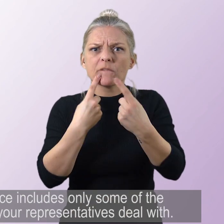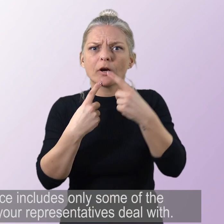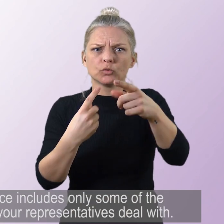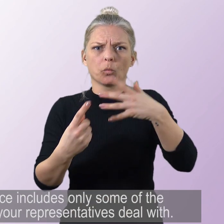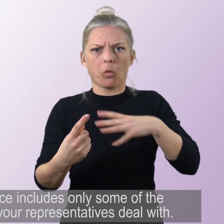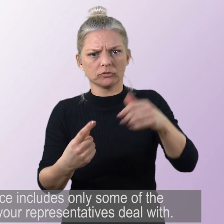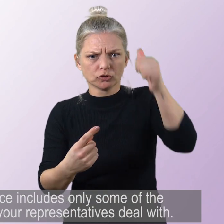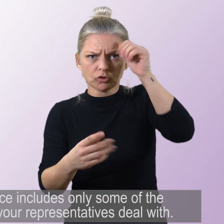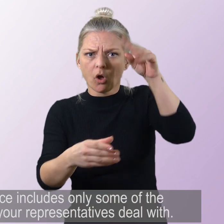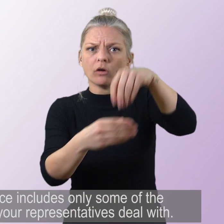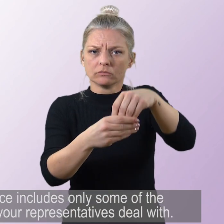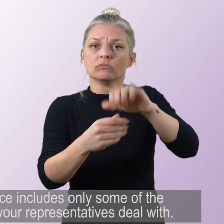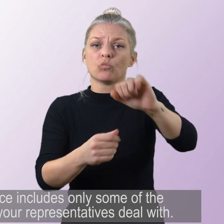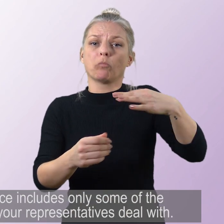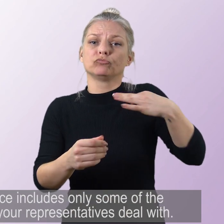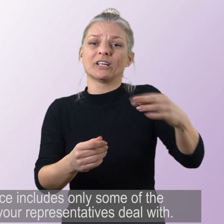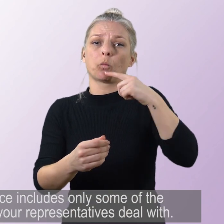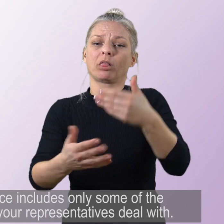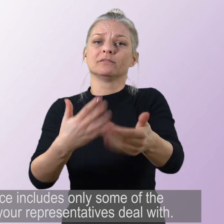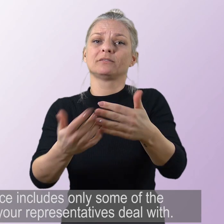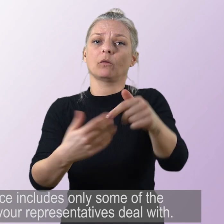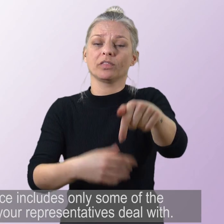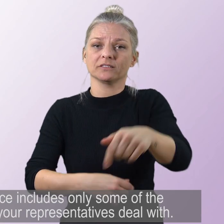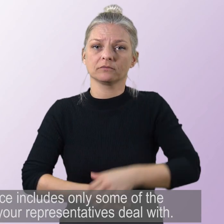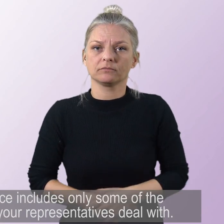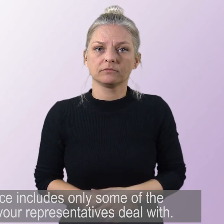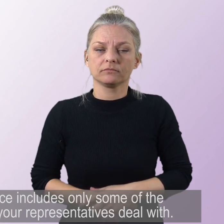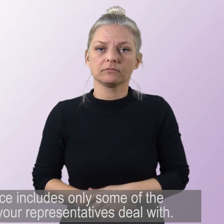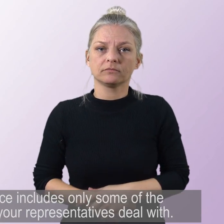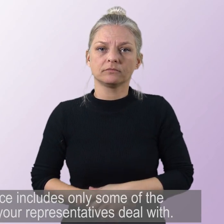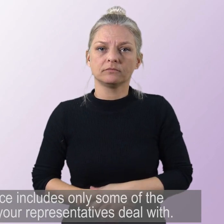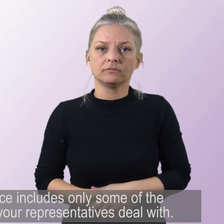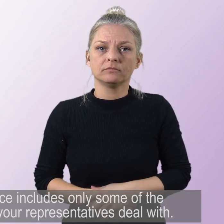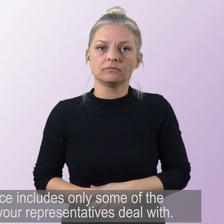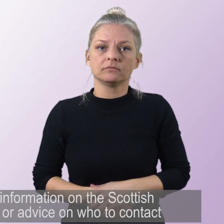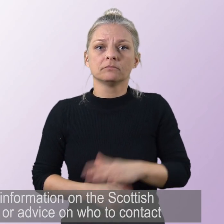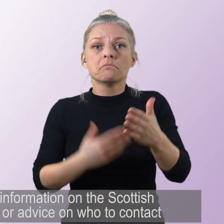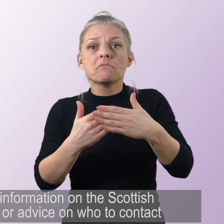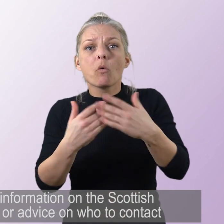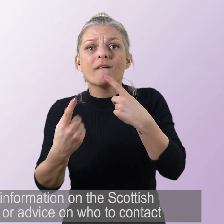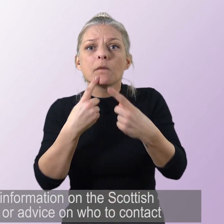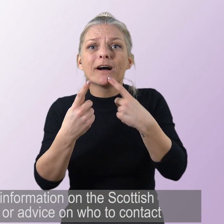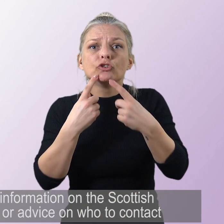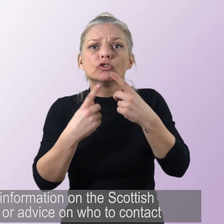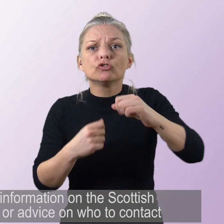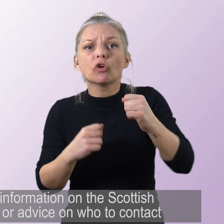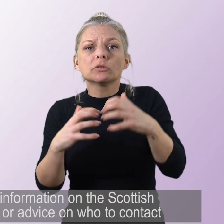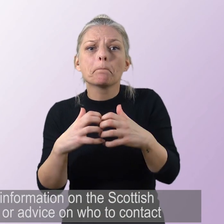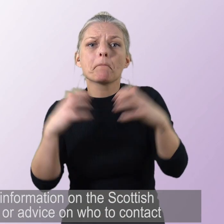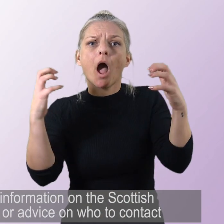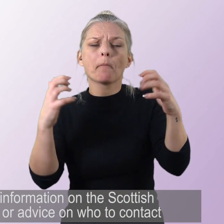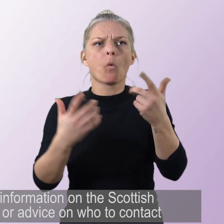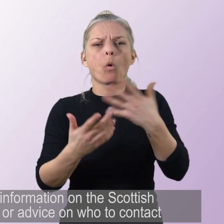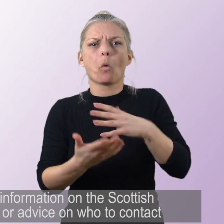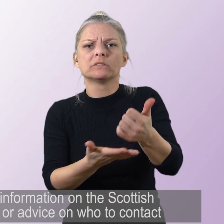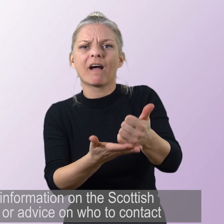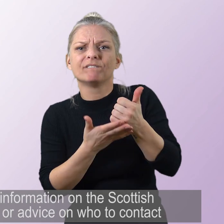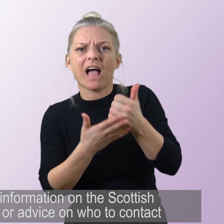only some of the matters that your representatives deal with. For more information on the Scottish Parliament, or